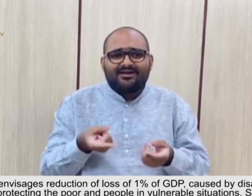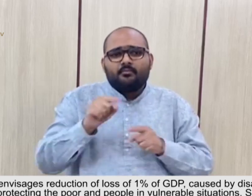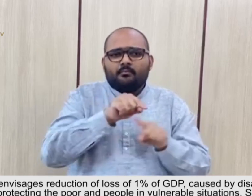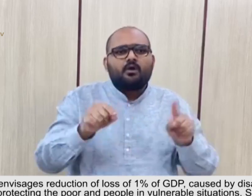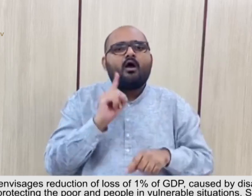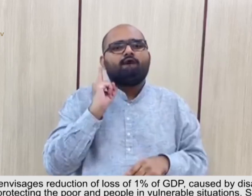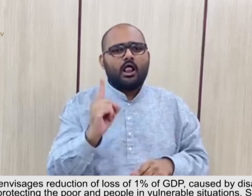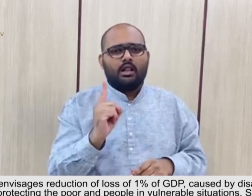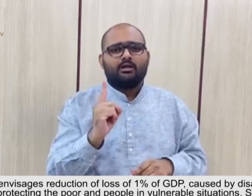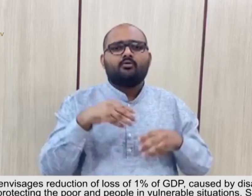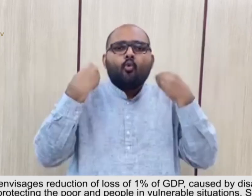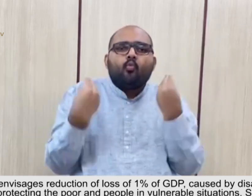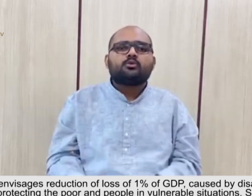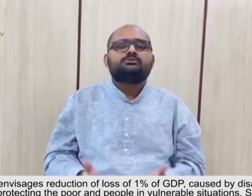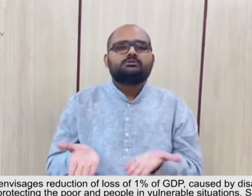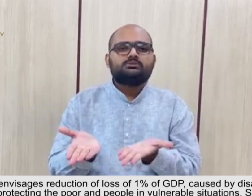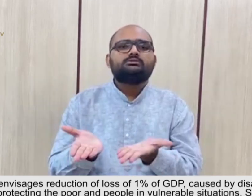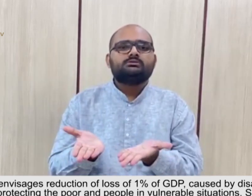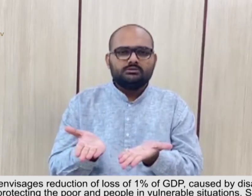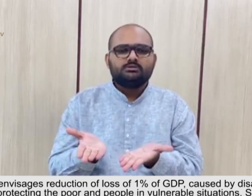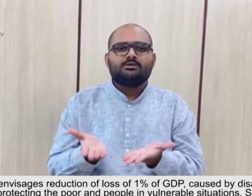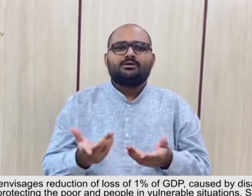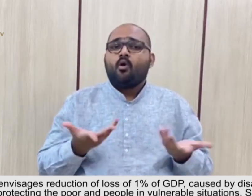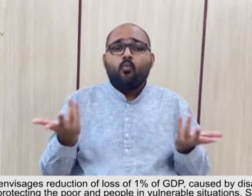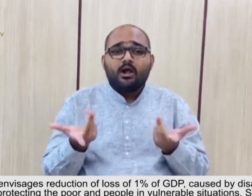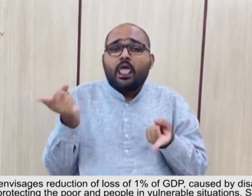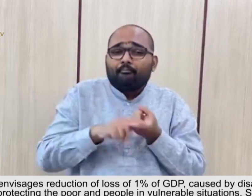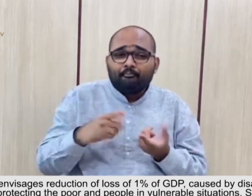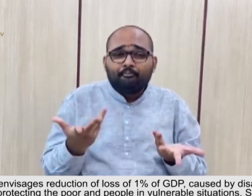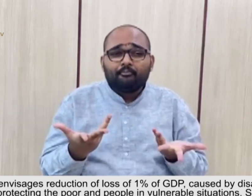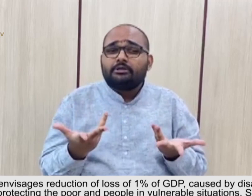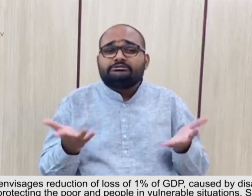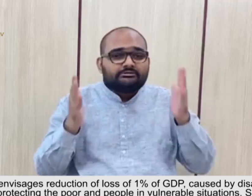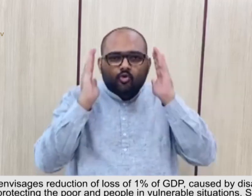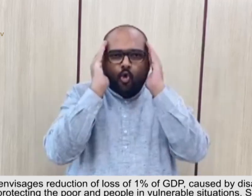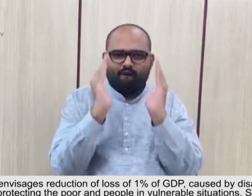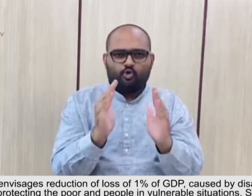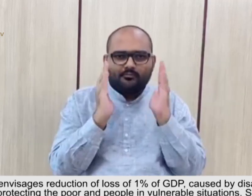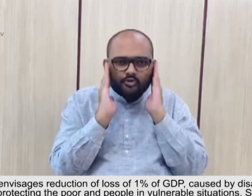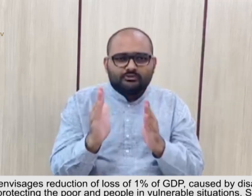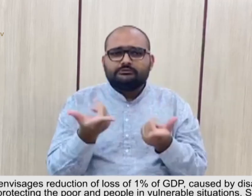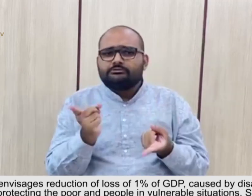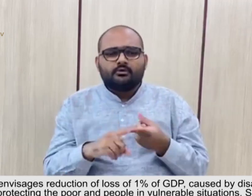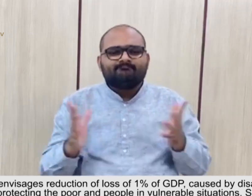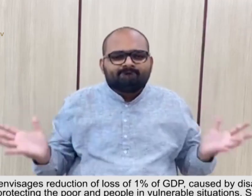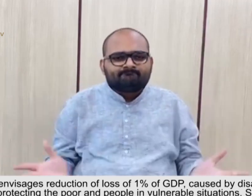Caused by disasters with focus on protecting the poor and people in vulnerable